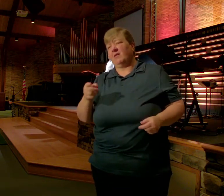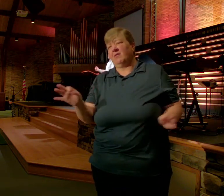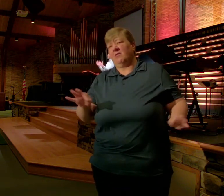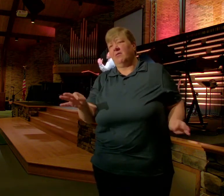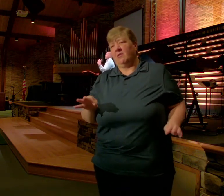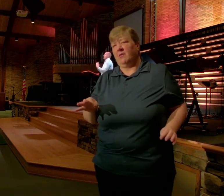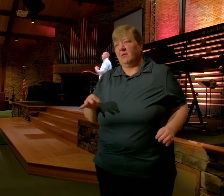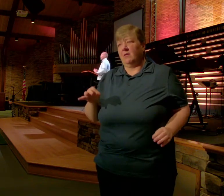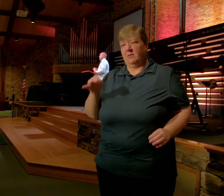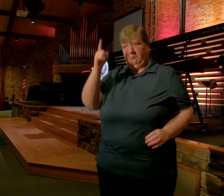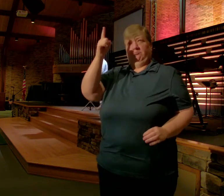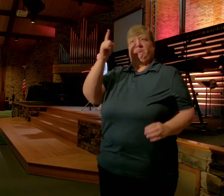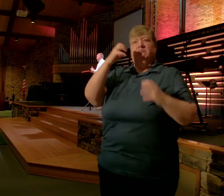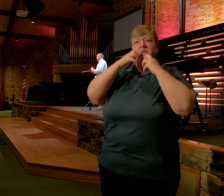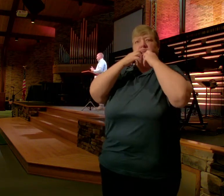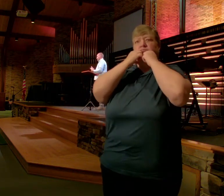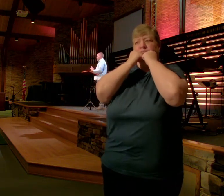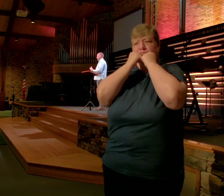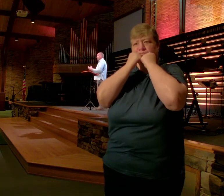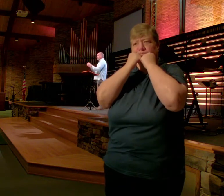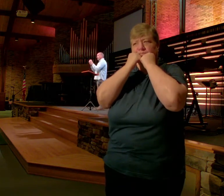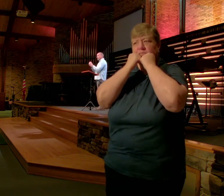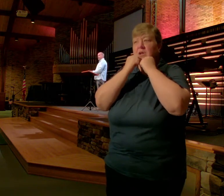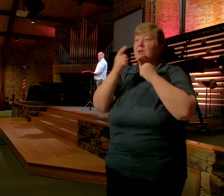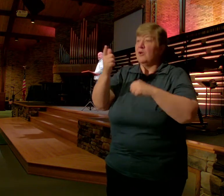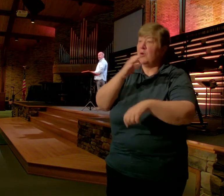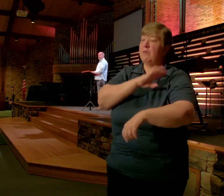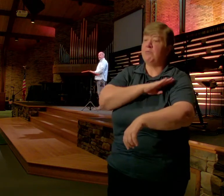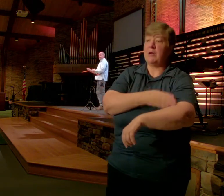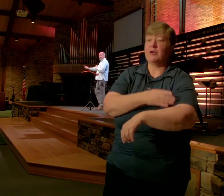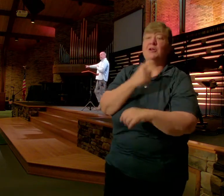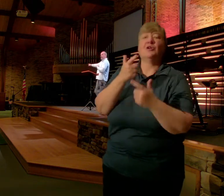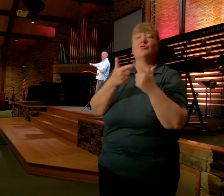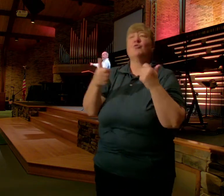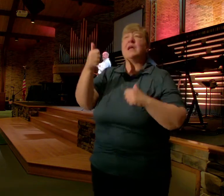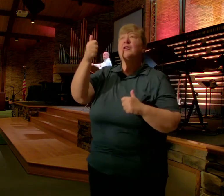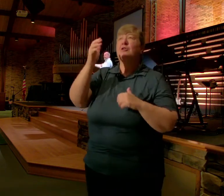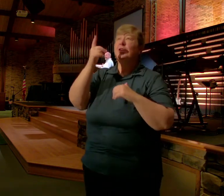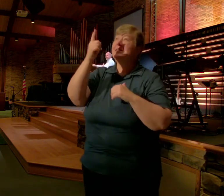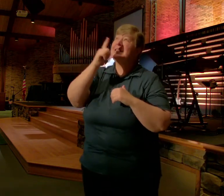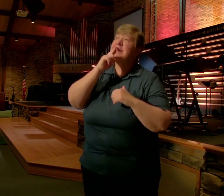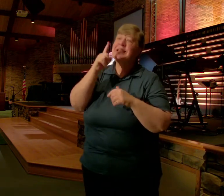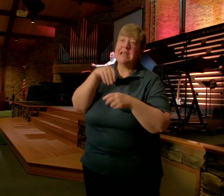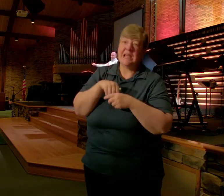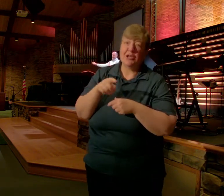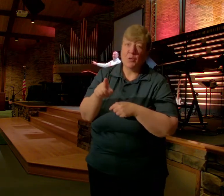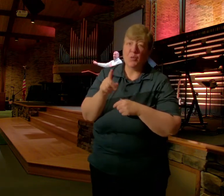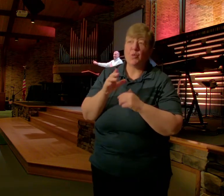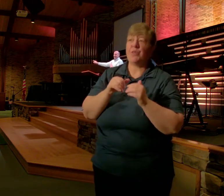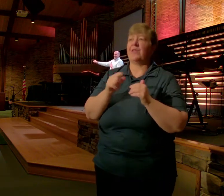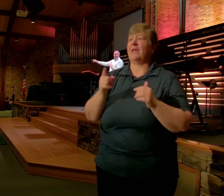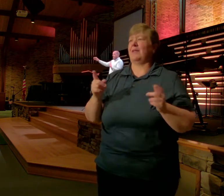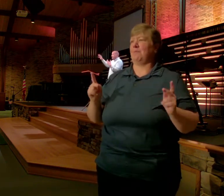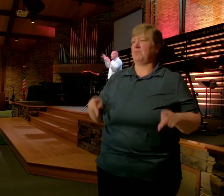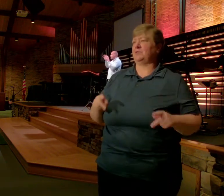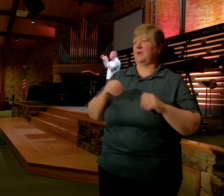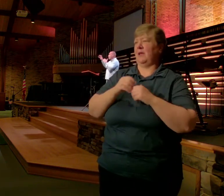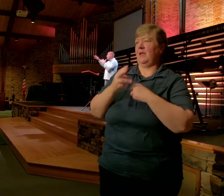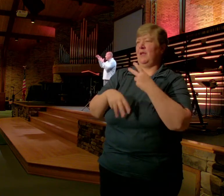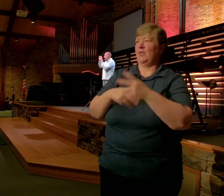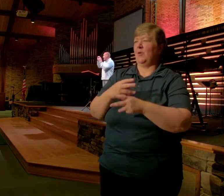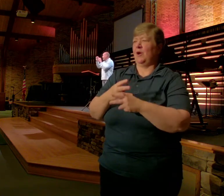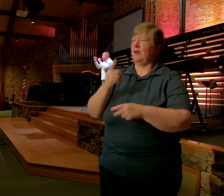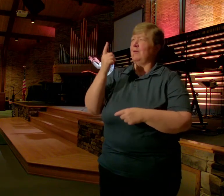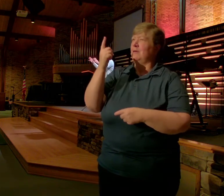So That You Can Know The Power That You Have In You Because Greater Is He That Is In You Than He That Is In The World And That Jesus Is